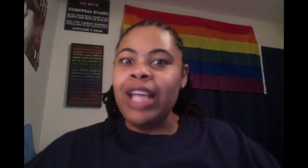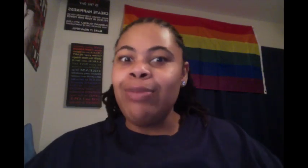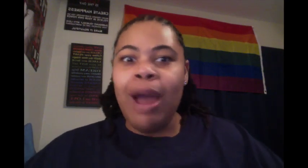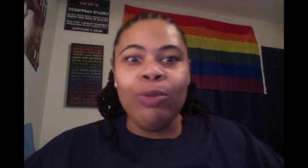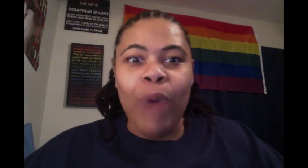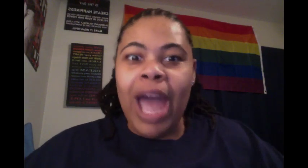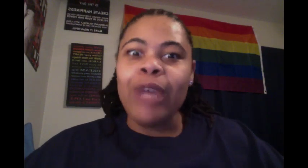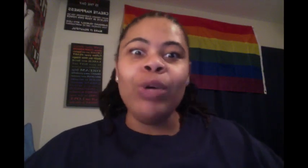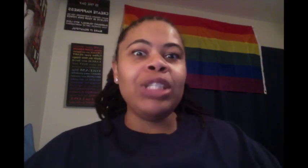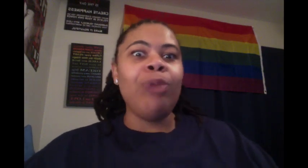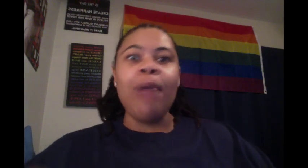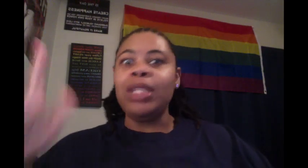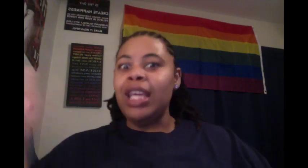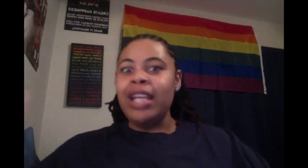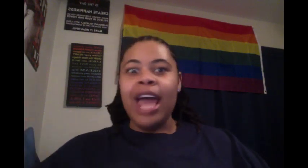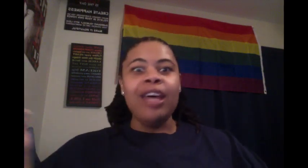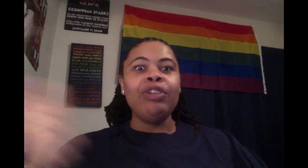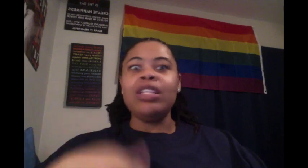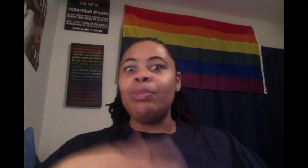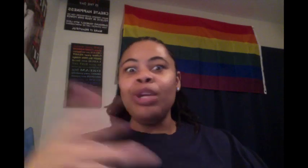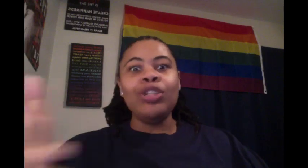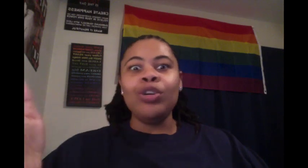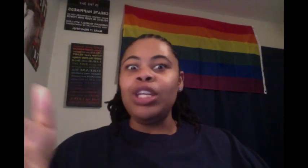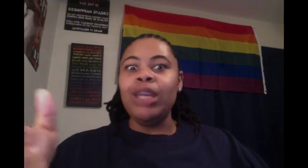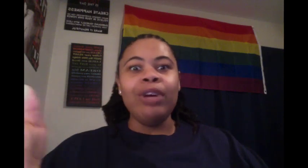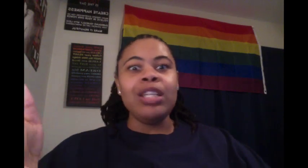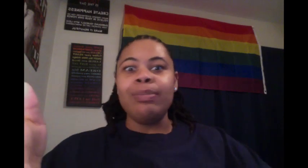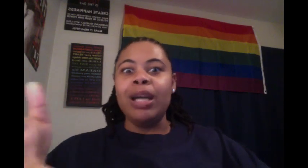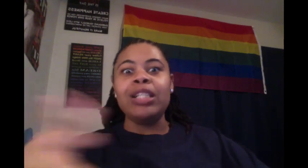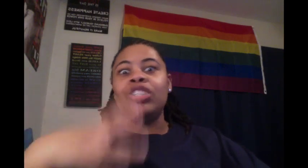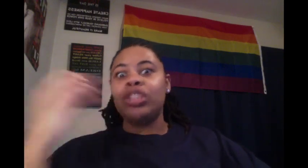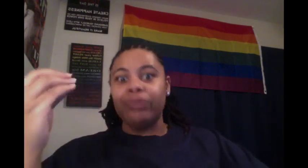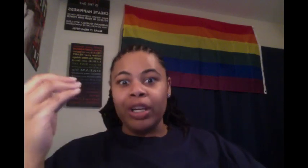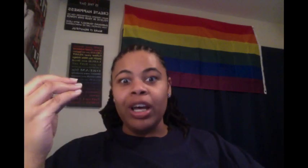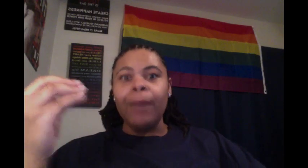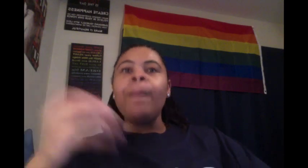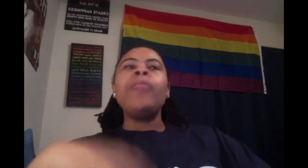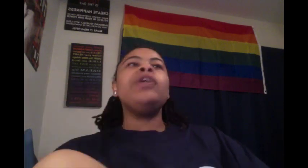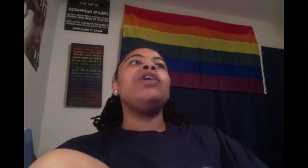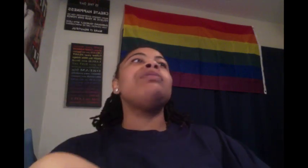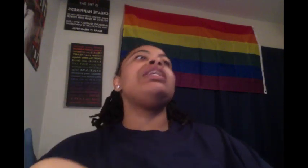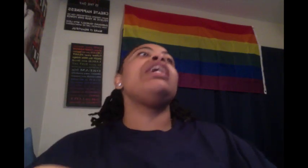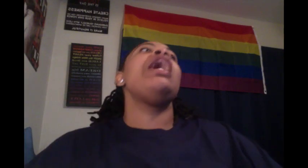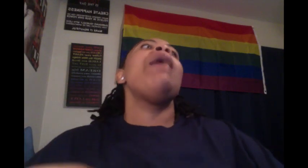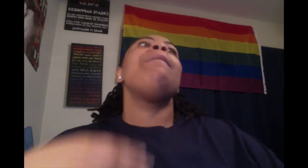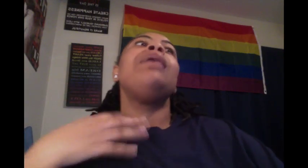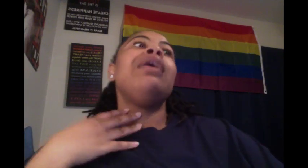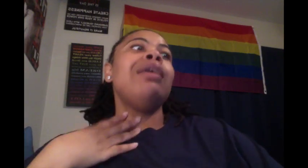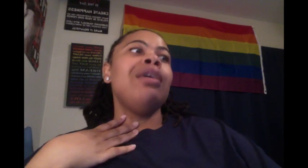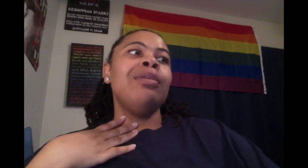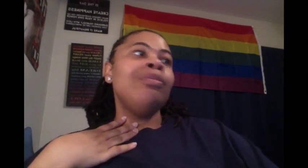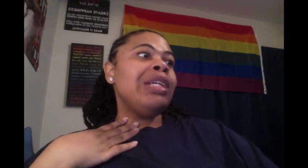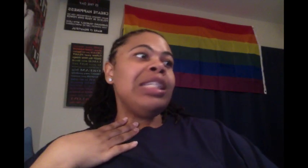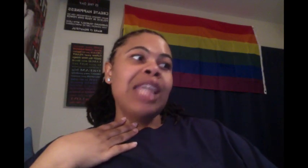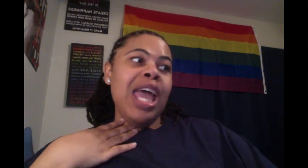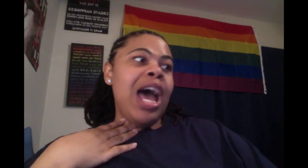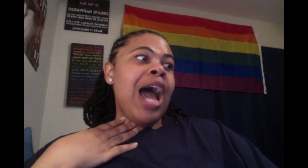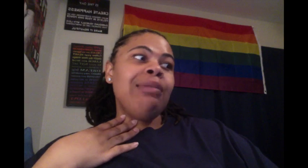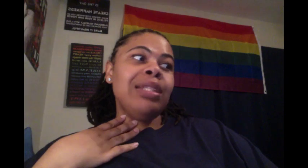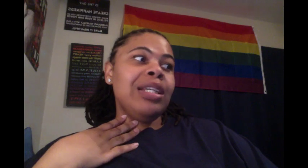That's probably why. And what she probably getting that up because I'm pretty sure he giving her some money to shut the fuck up. You know what I'm saying? But, um, yeah, I was a